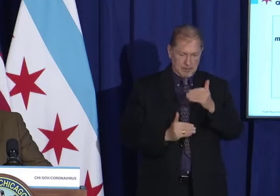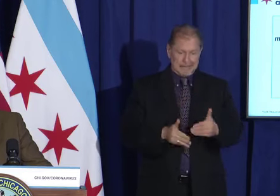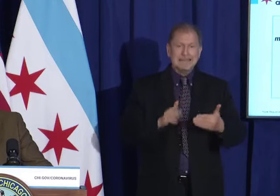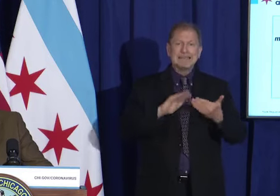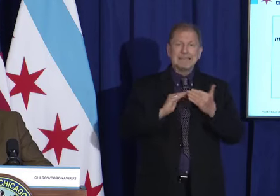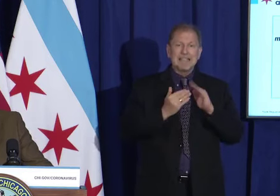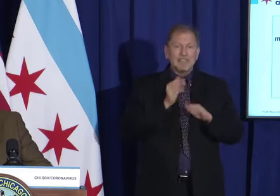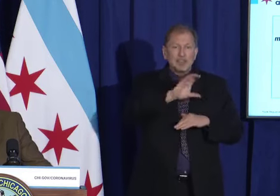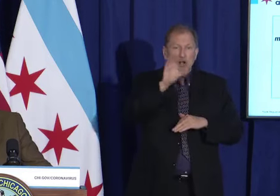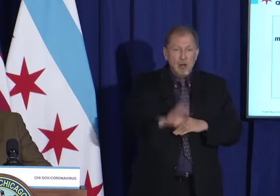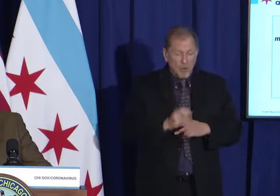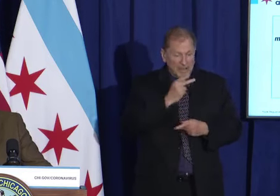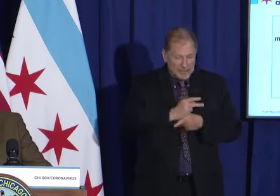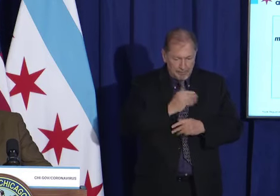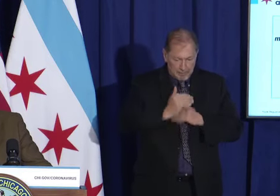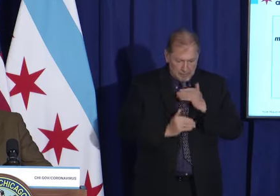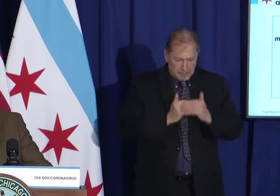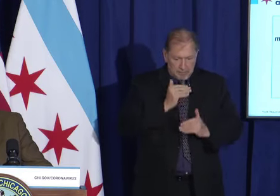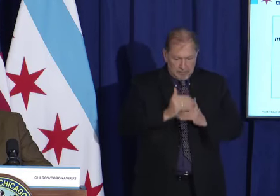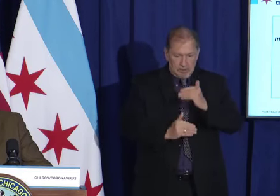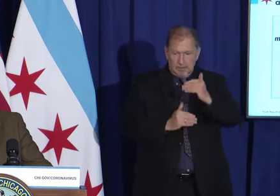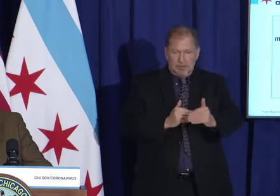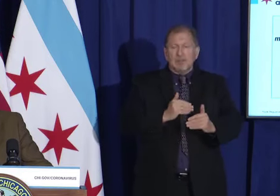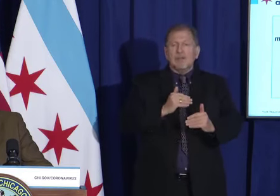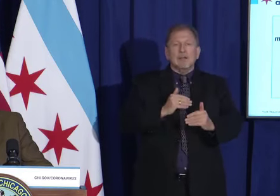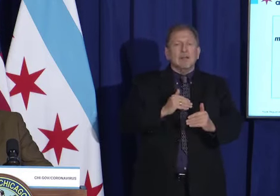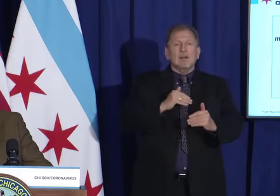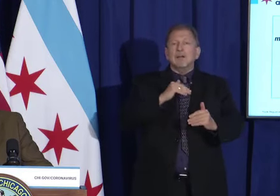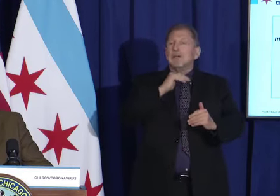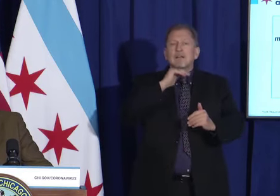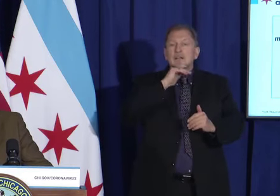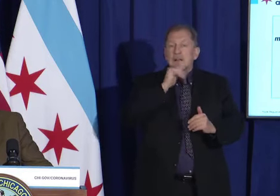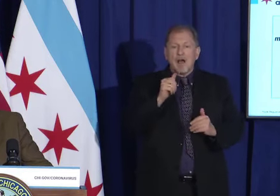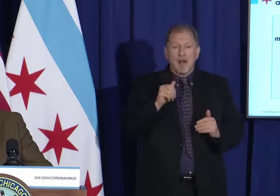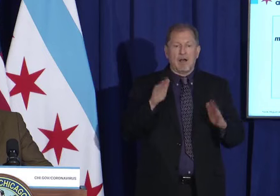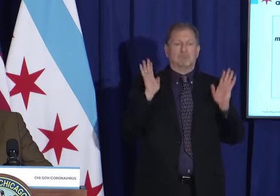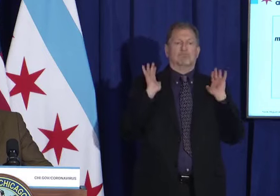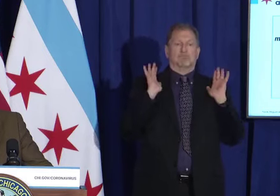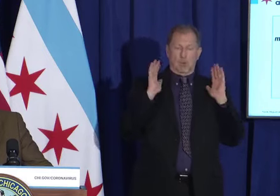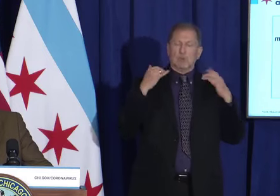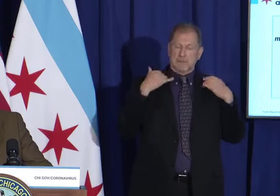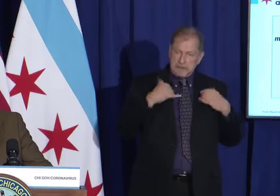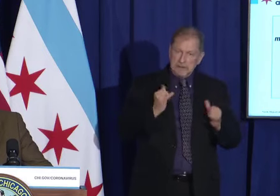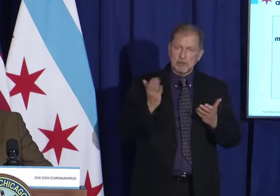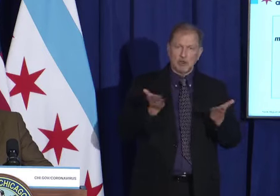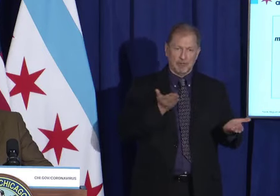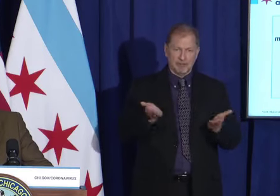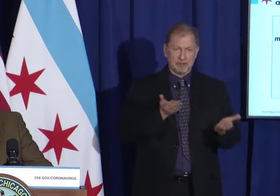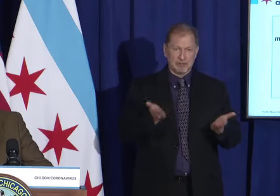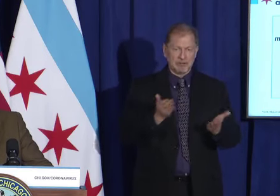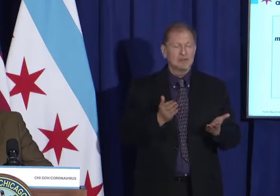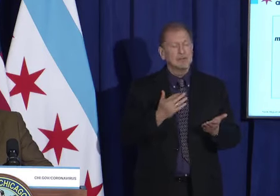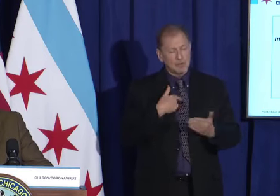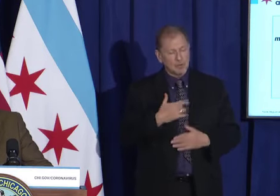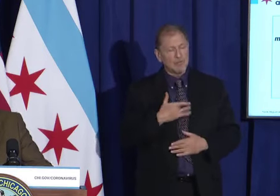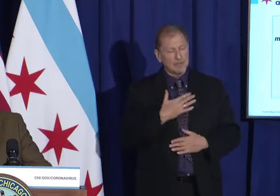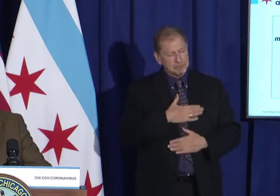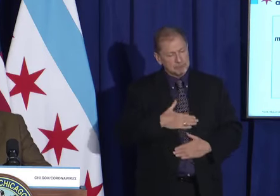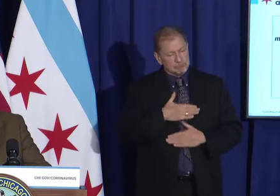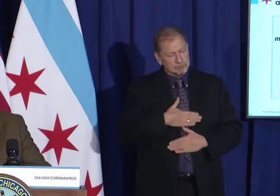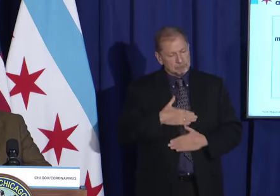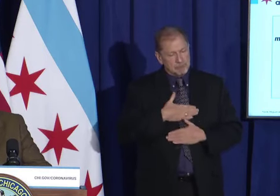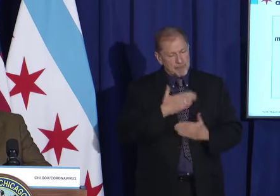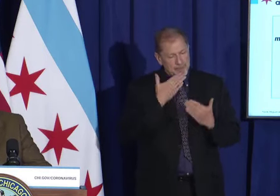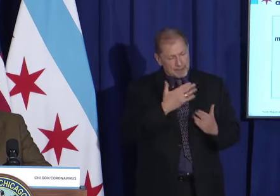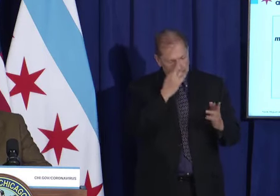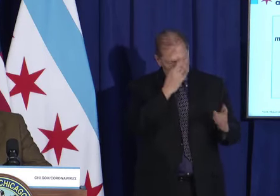that we are able to deliver services. We owe you a debt of gratitude as well, along with the many, many businesses